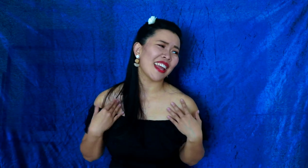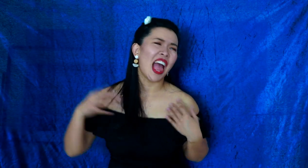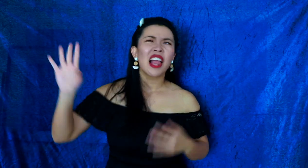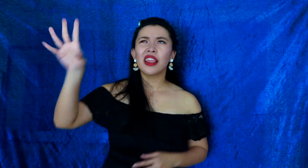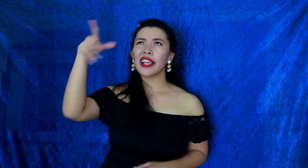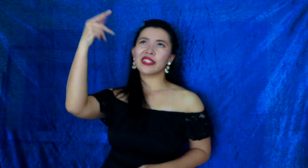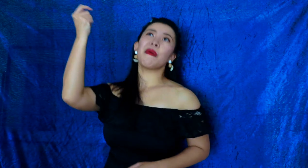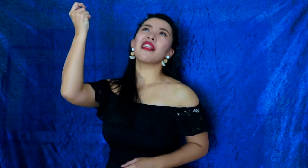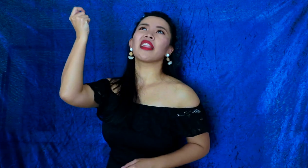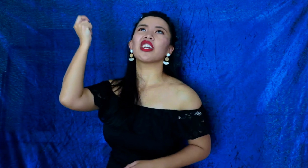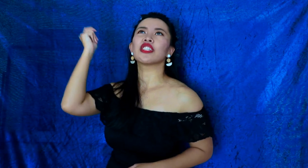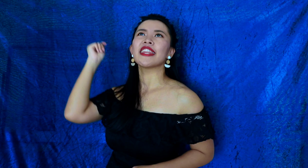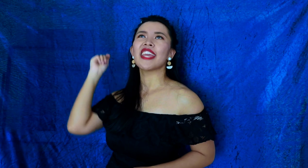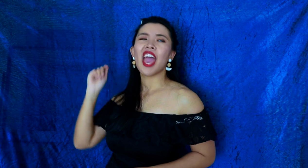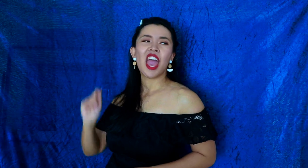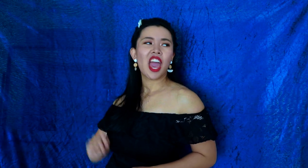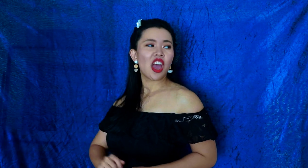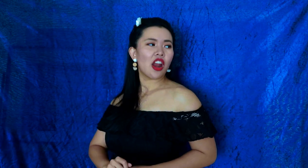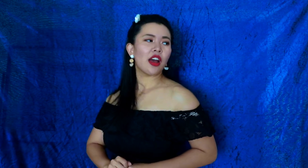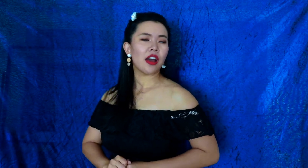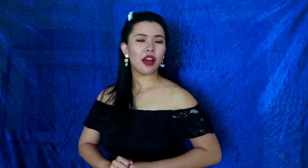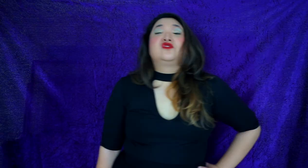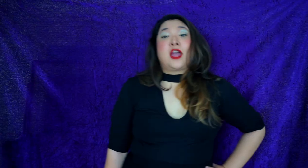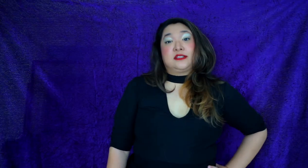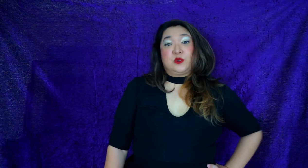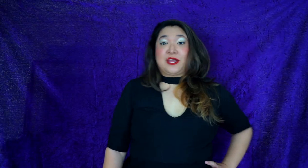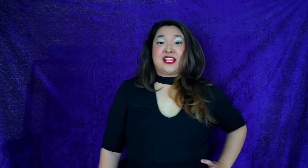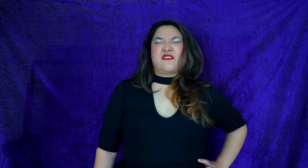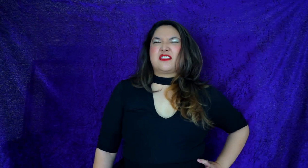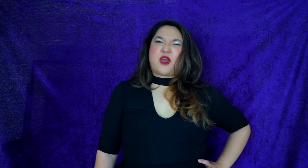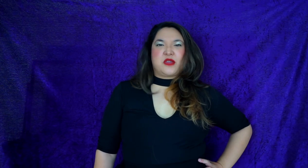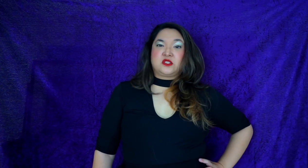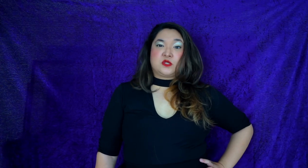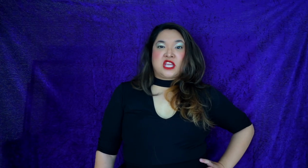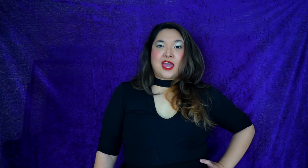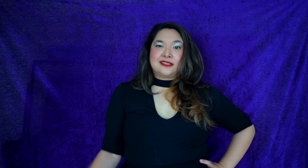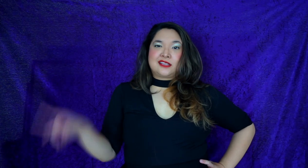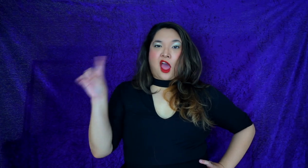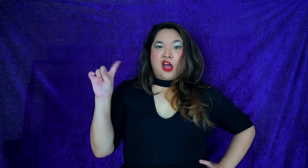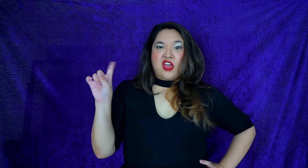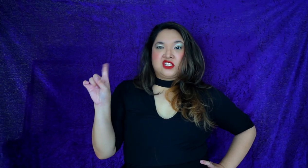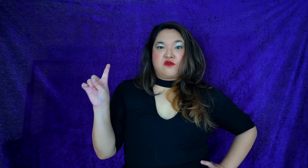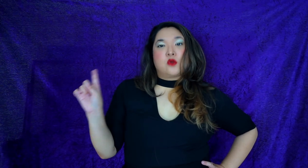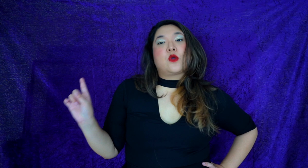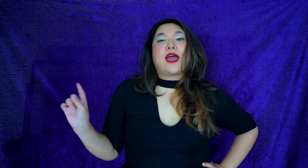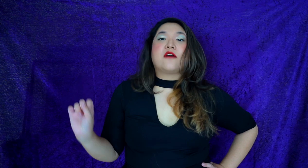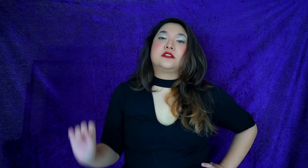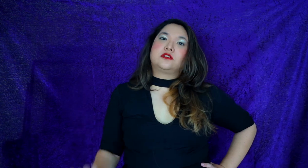Like a spell that lingers in the air Trying to be clever, that makes no sense That's a role you haven't